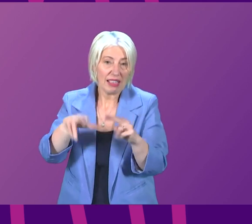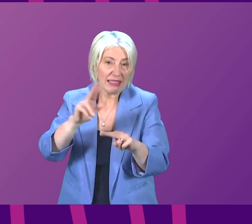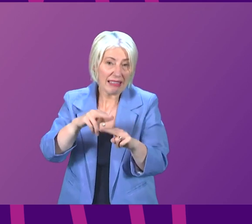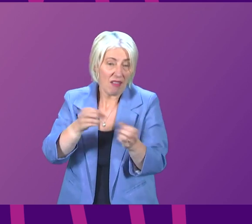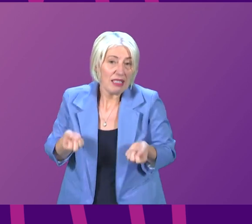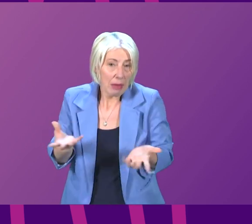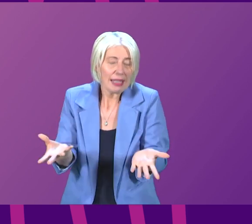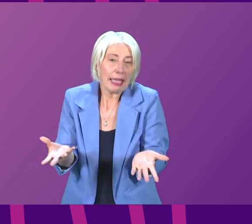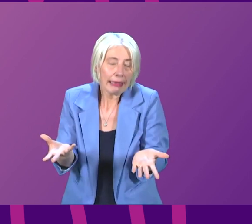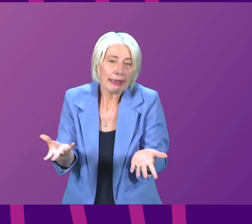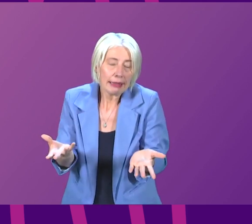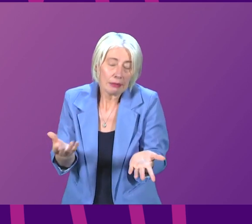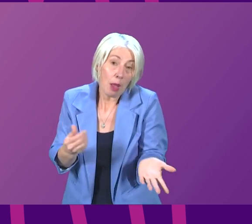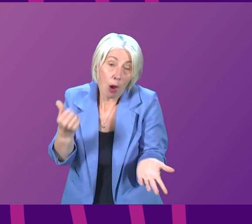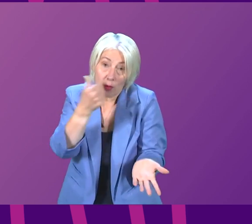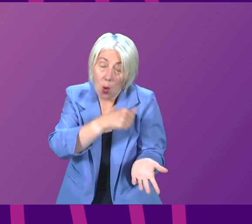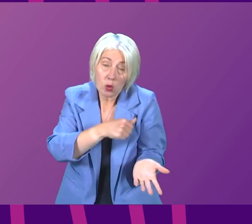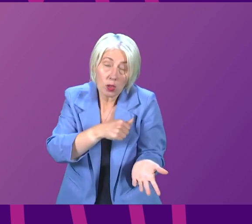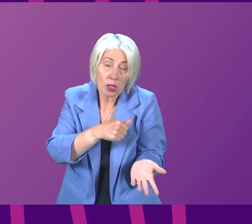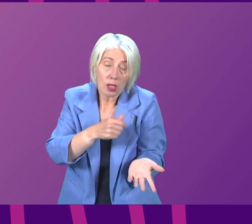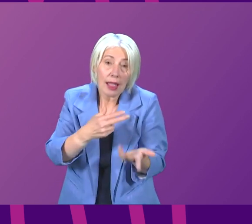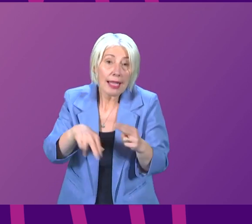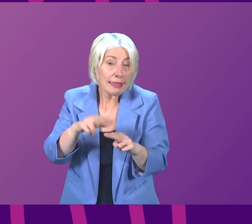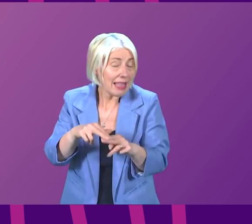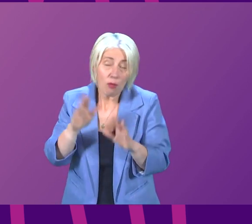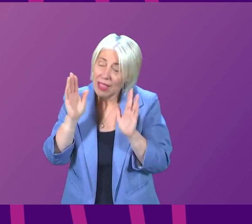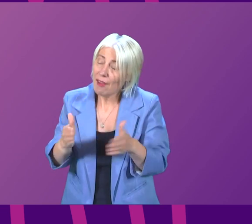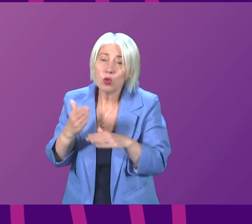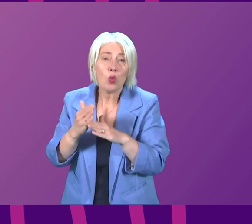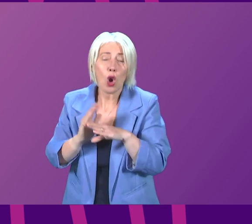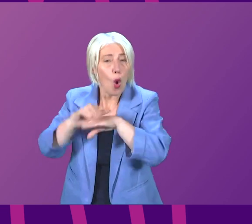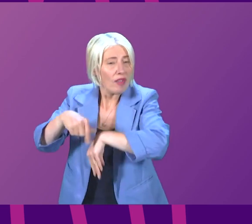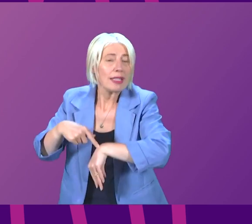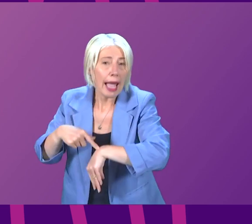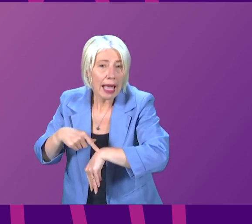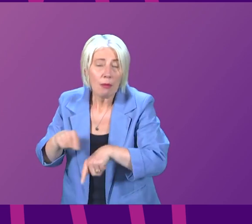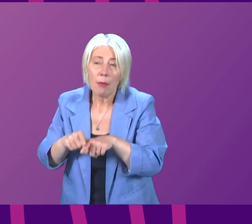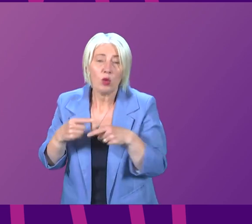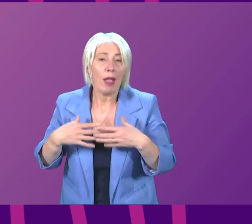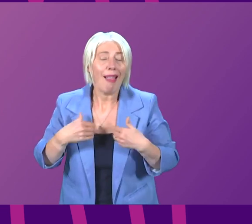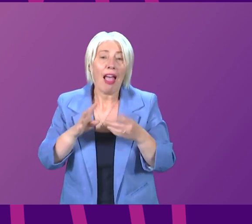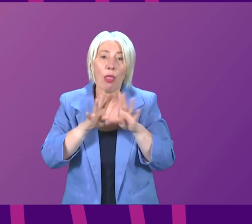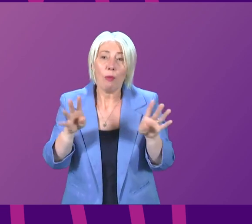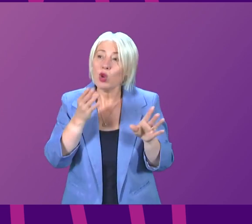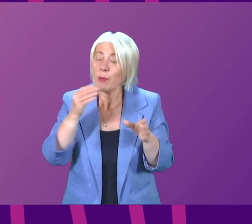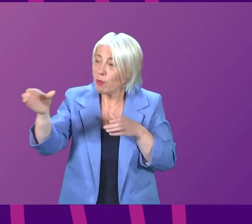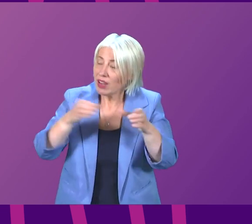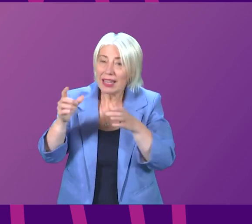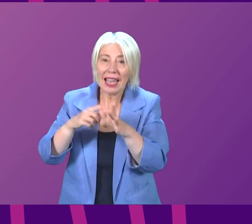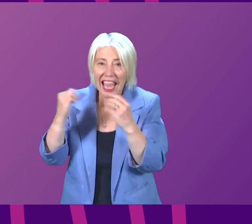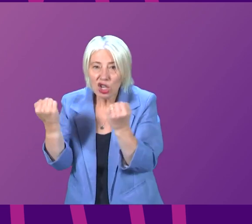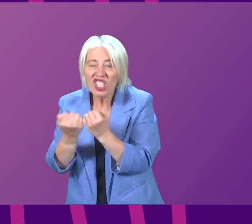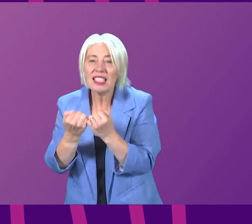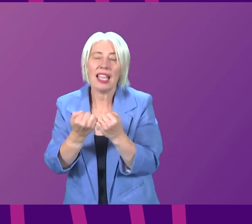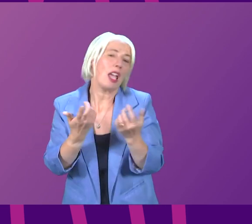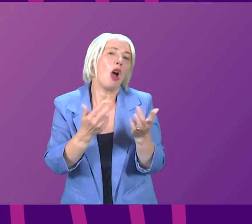spending of course it will be the case that staff work overtime it will also be the case that health boards make use of agency and to a greater extent